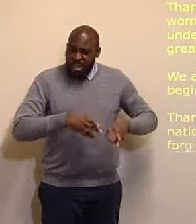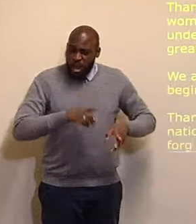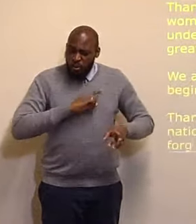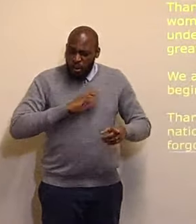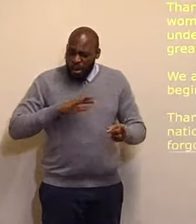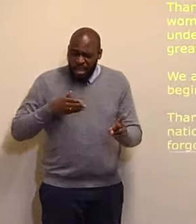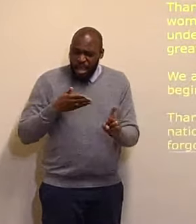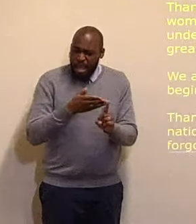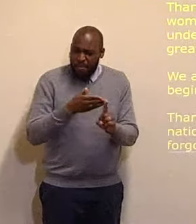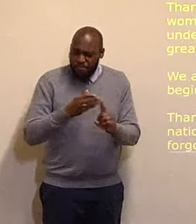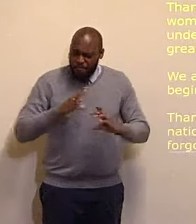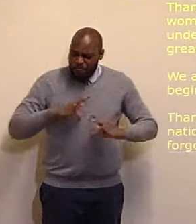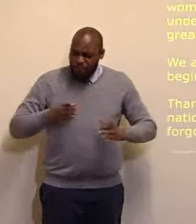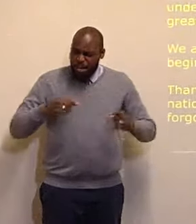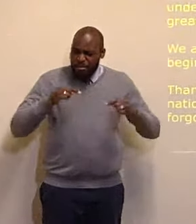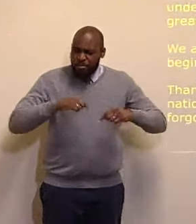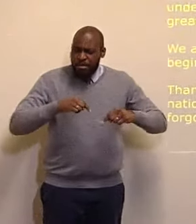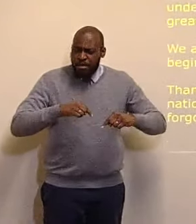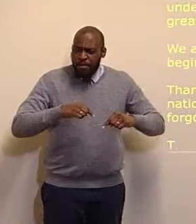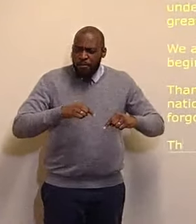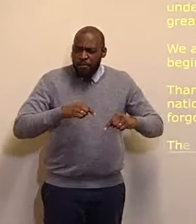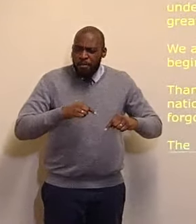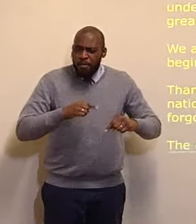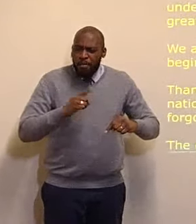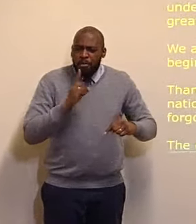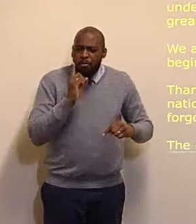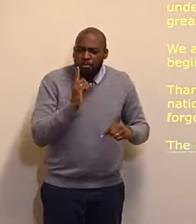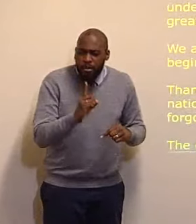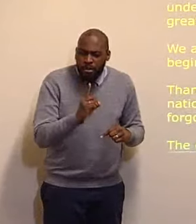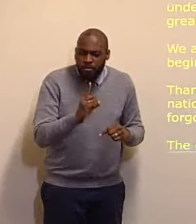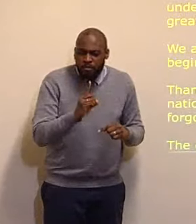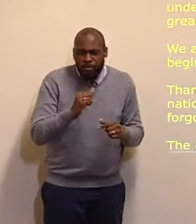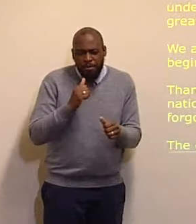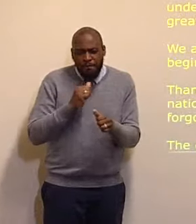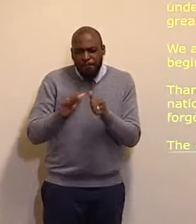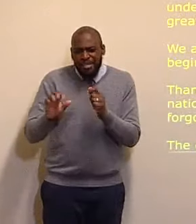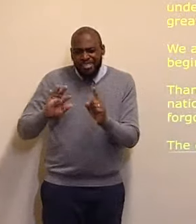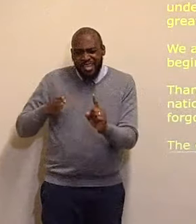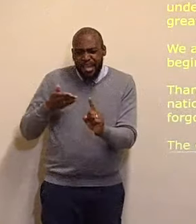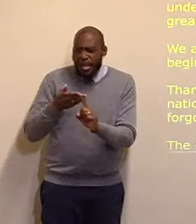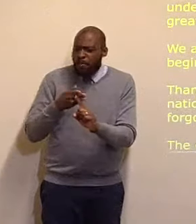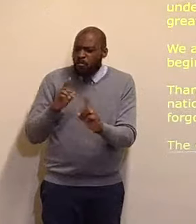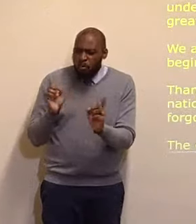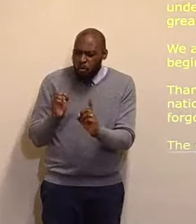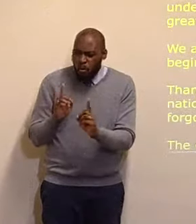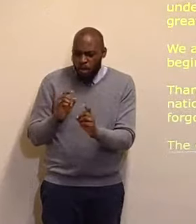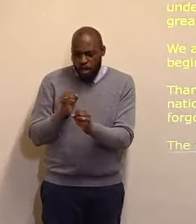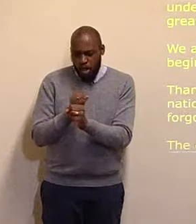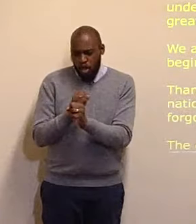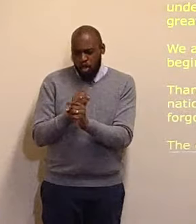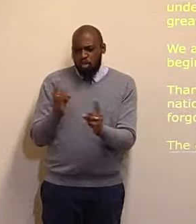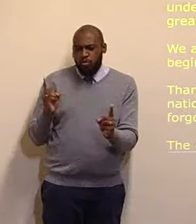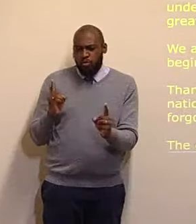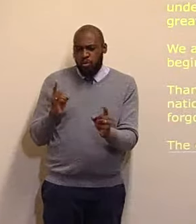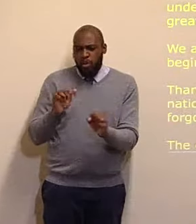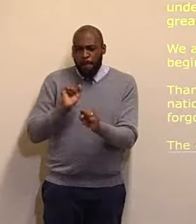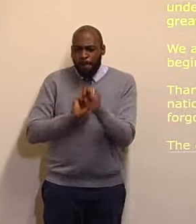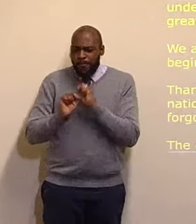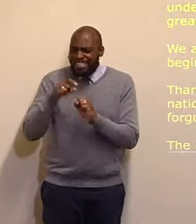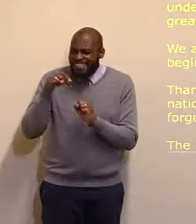the greatest cause is to die for the gospel. O Lord, we come to worship thee, and to